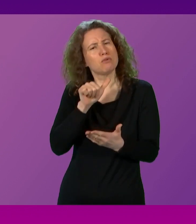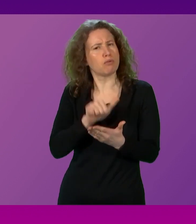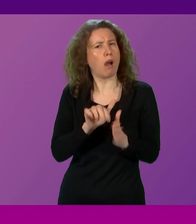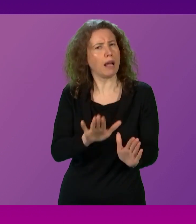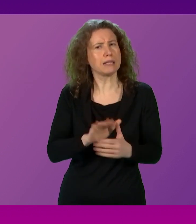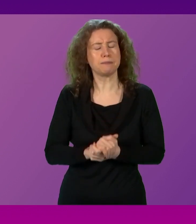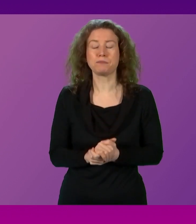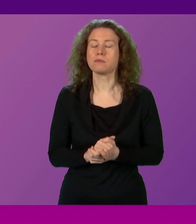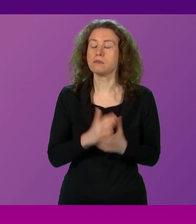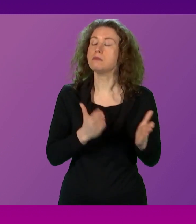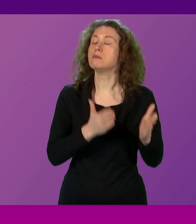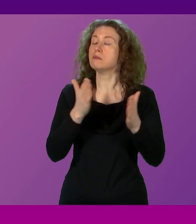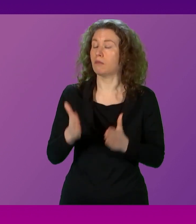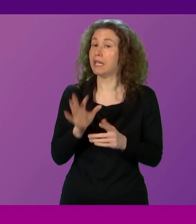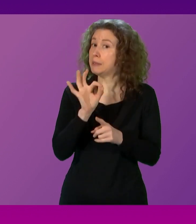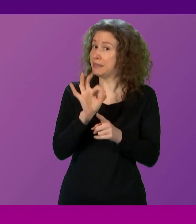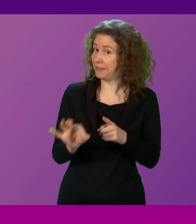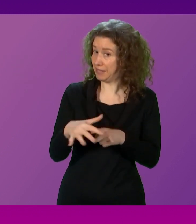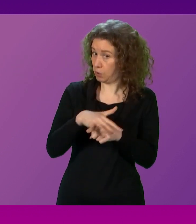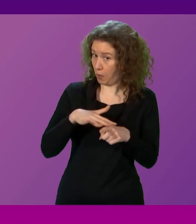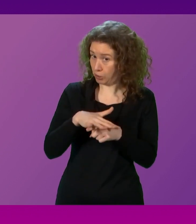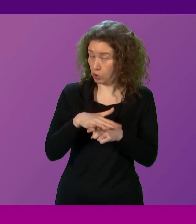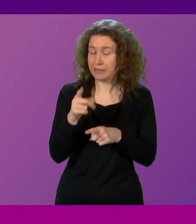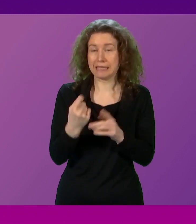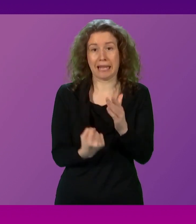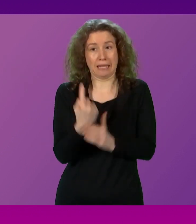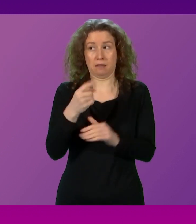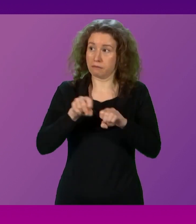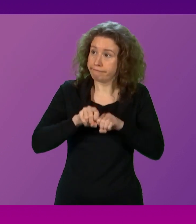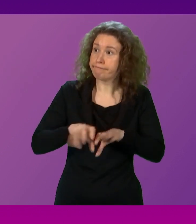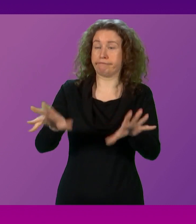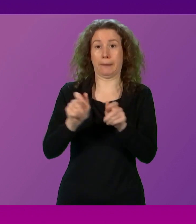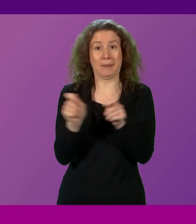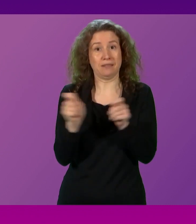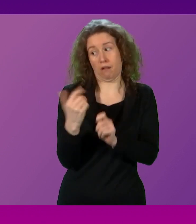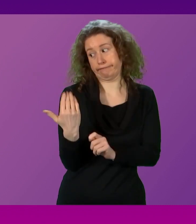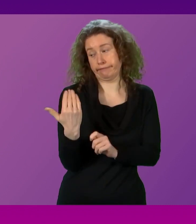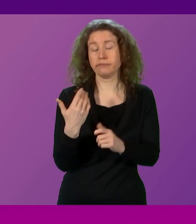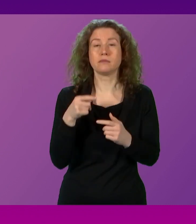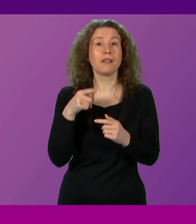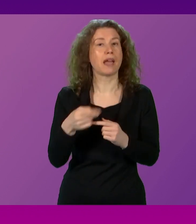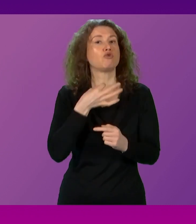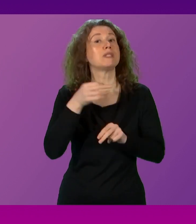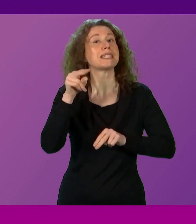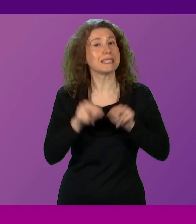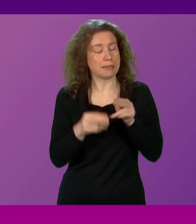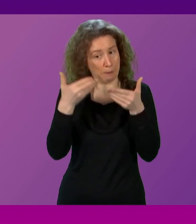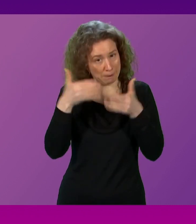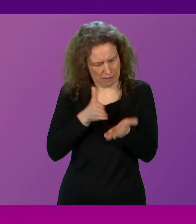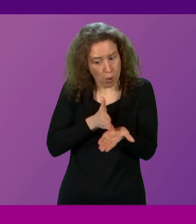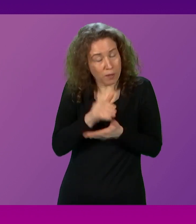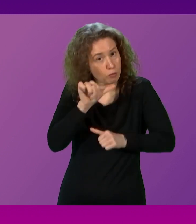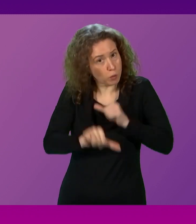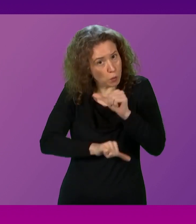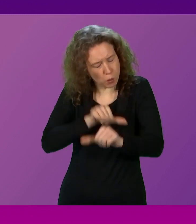Turning now to specifics, in the case that has been in the media in recent days, that risk assessment is underway.